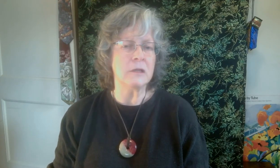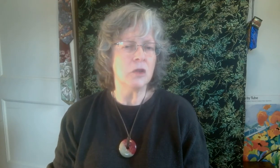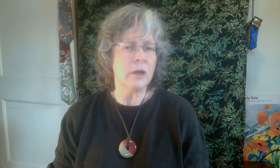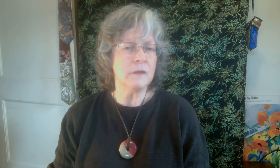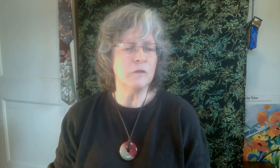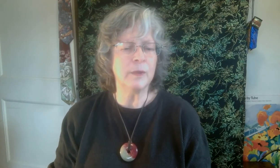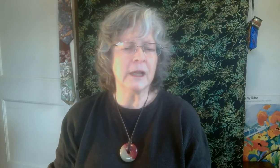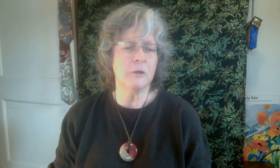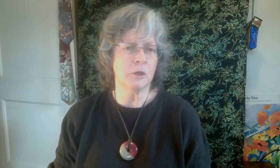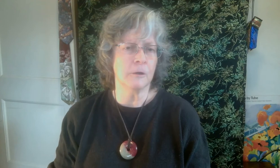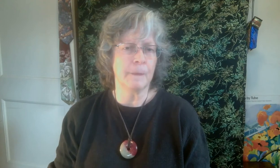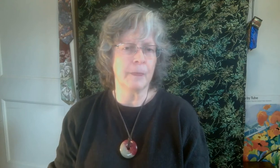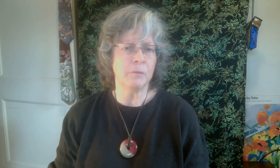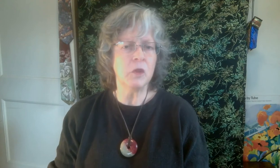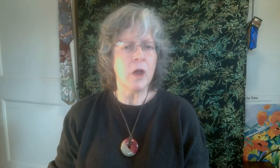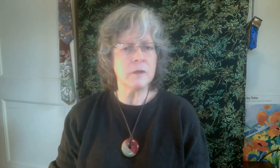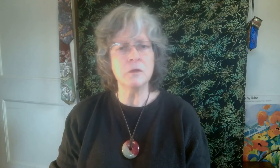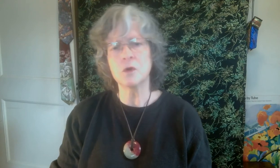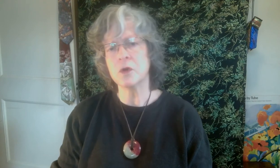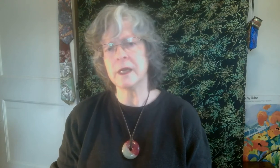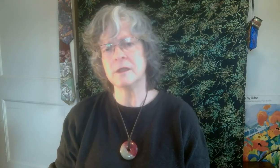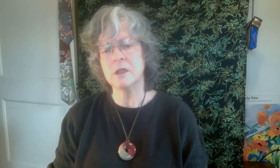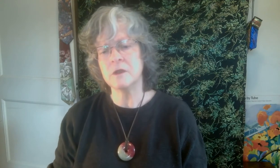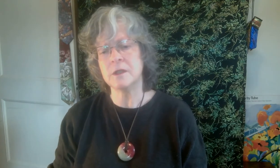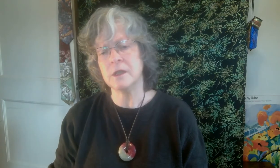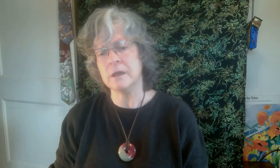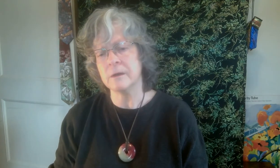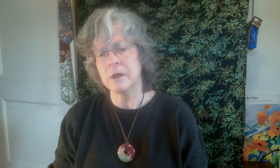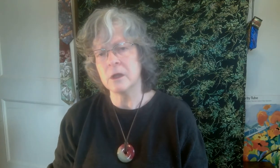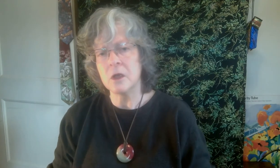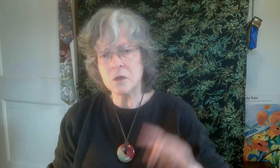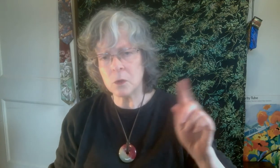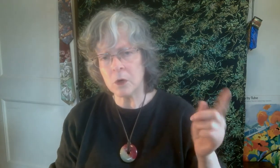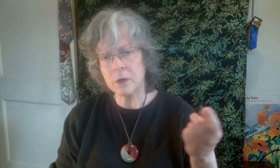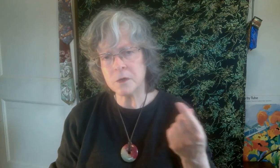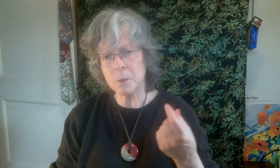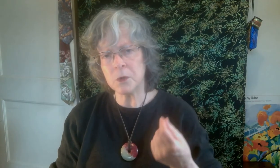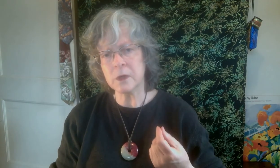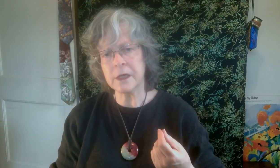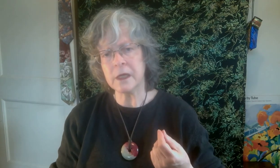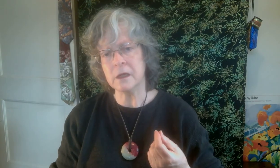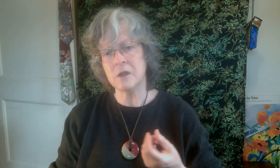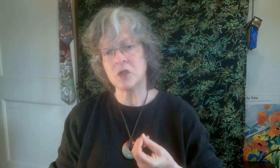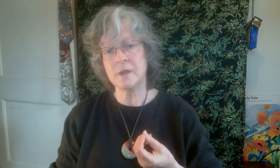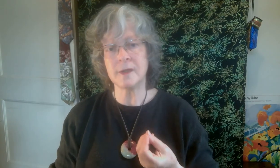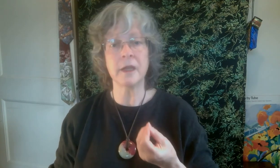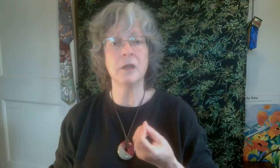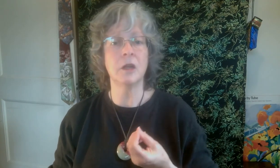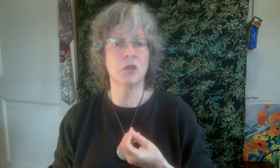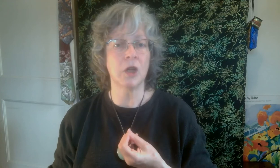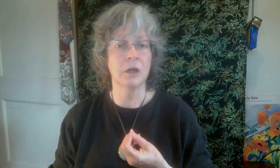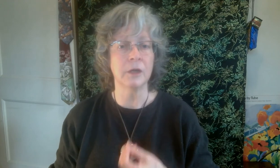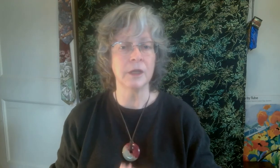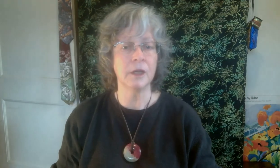loss of pleasure. Loss of creativity. So we're also pulling in the second chakra here.